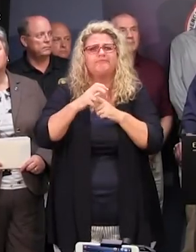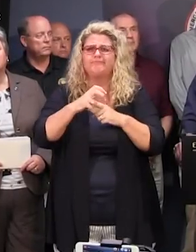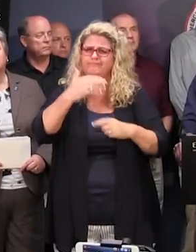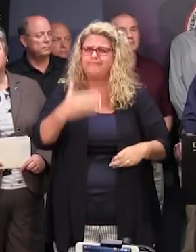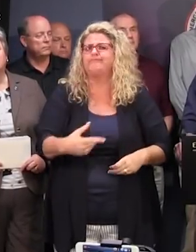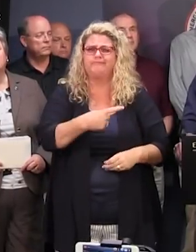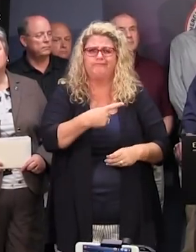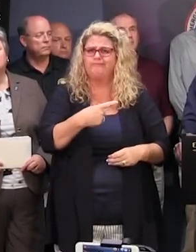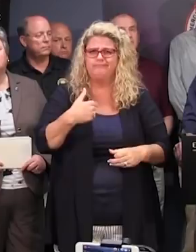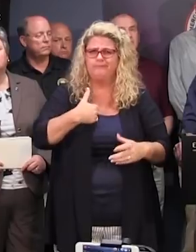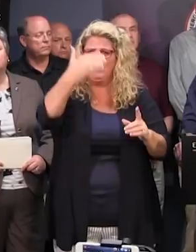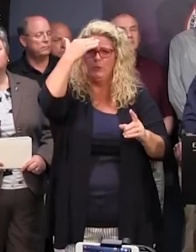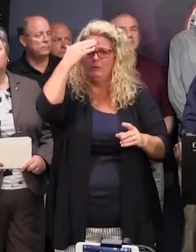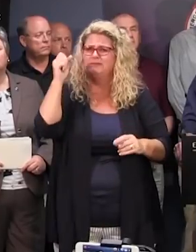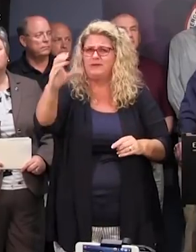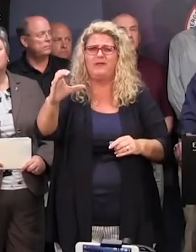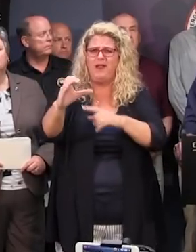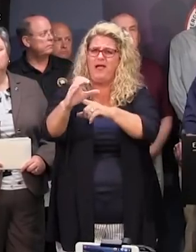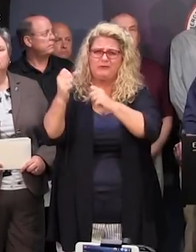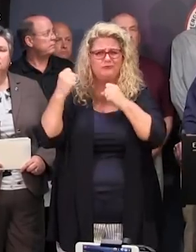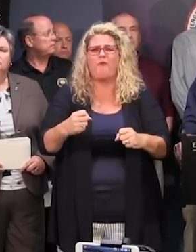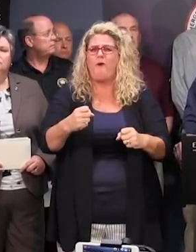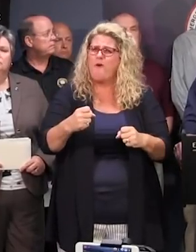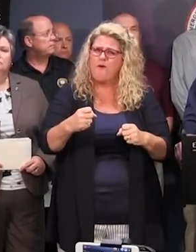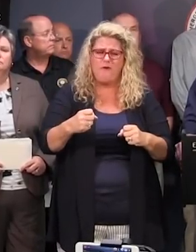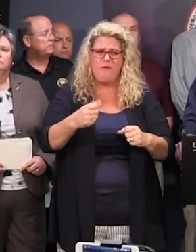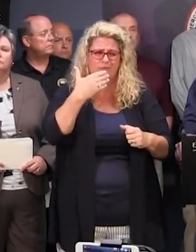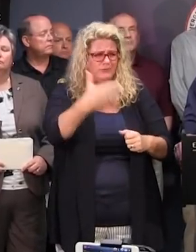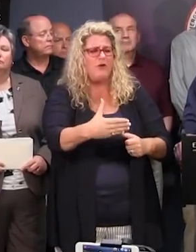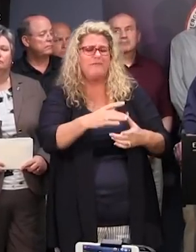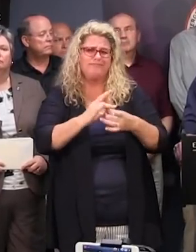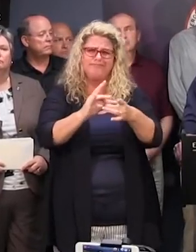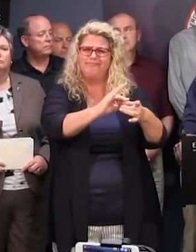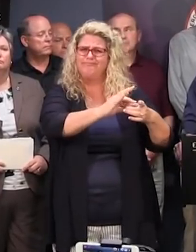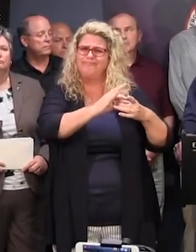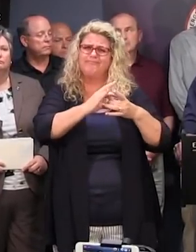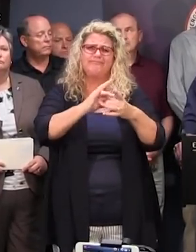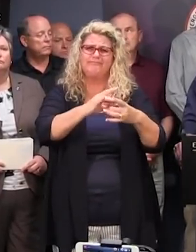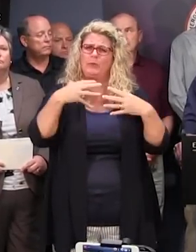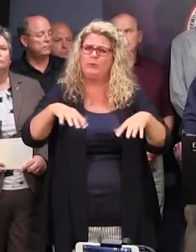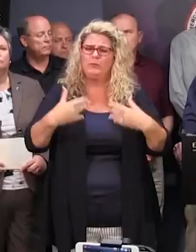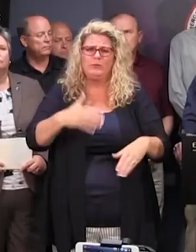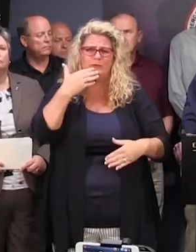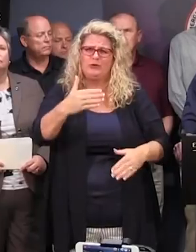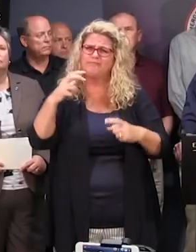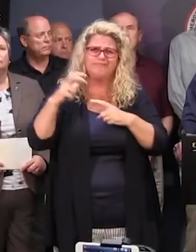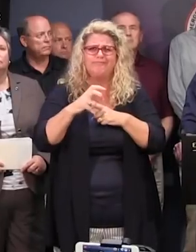that we know of. Team South Carolina is strong as you can tell from just these representatives that are here, but